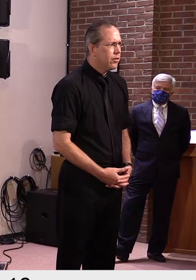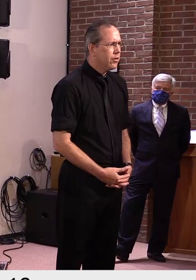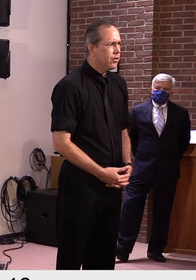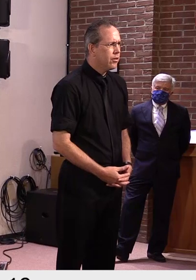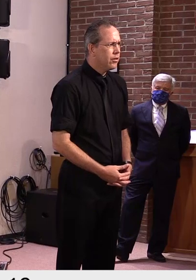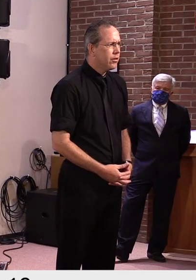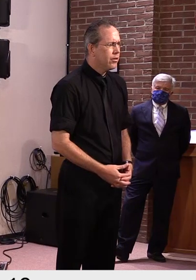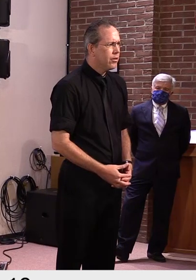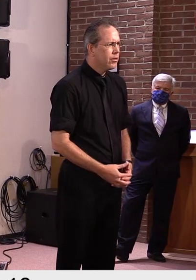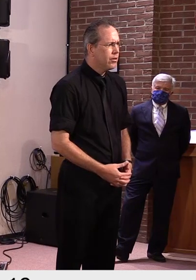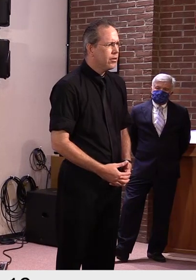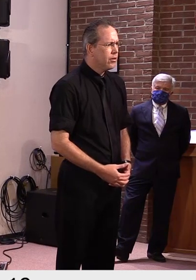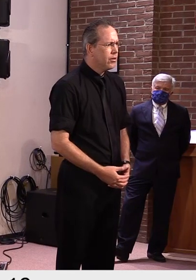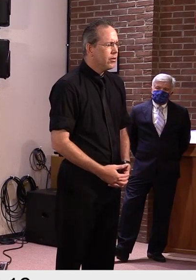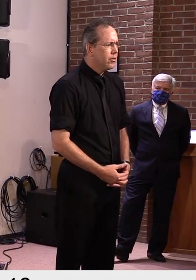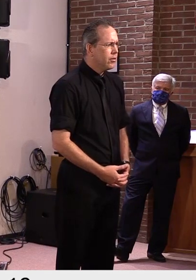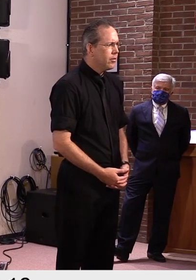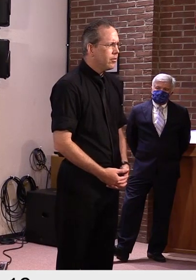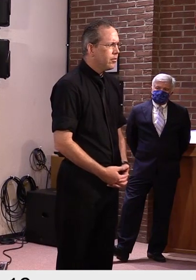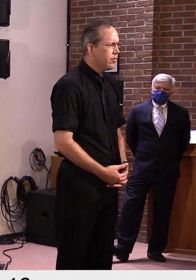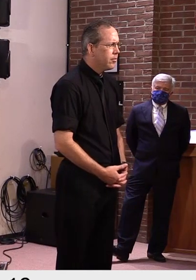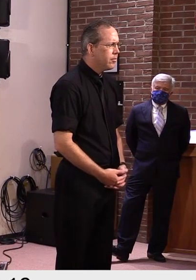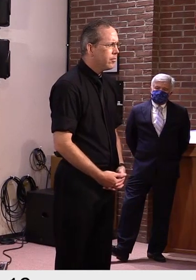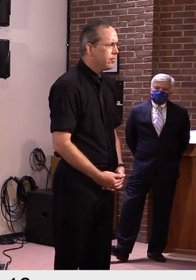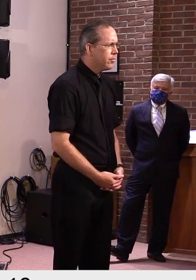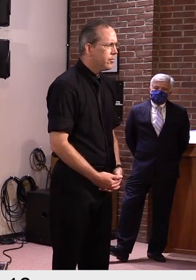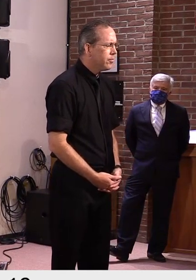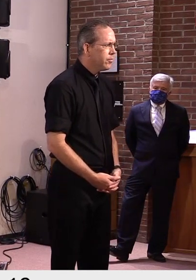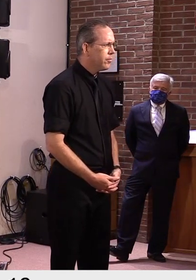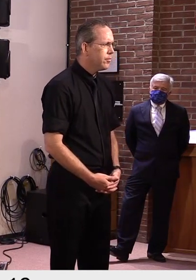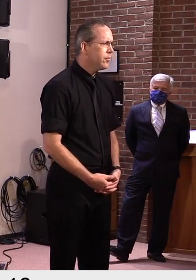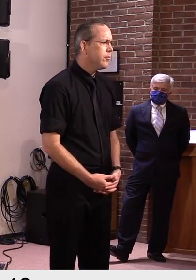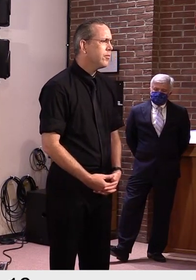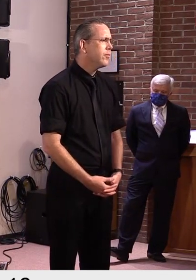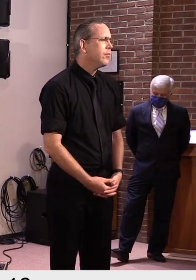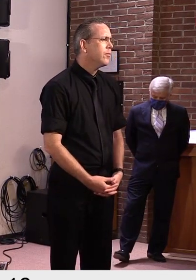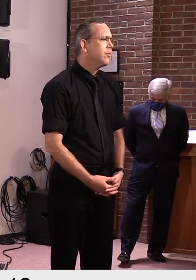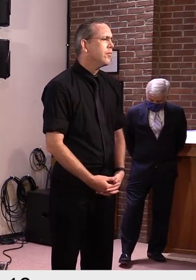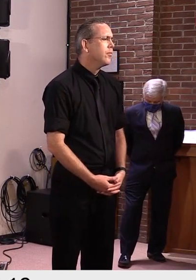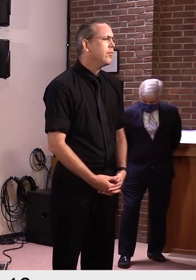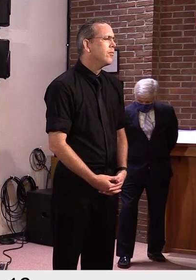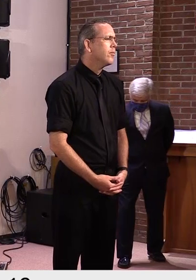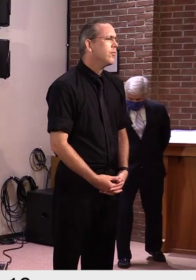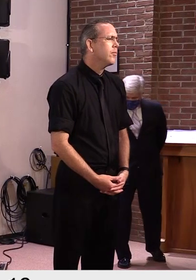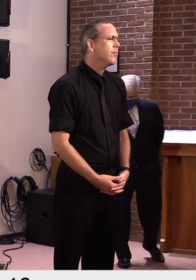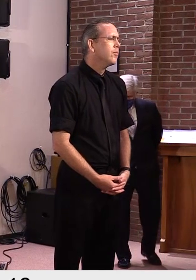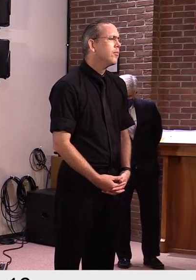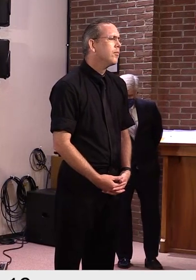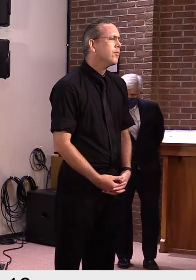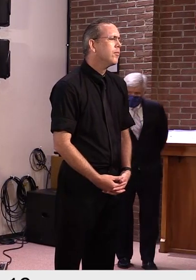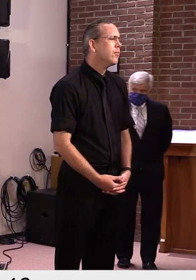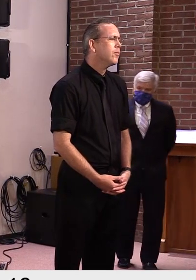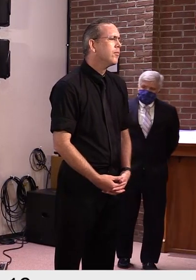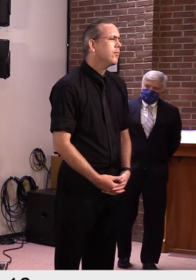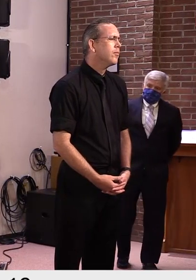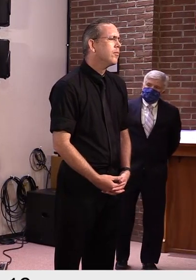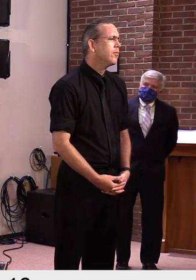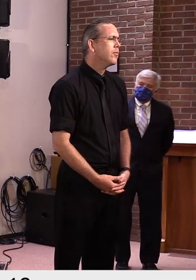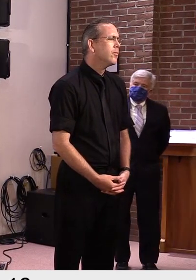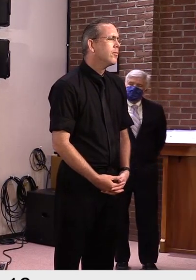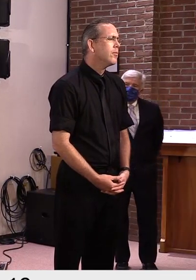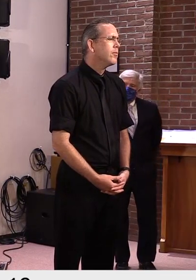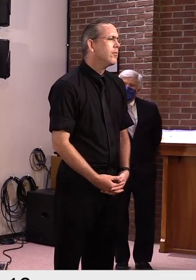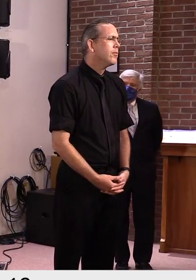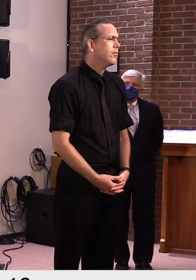anecdote doesn't make a story, but he was coming back a week early to go to a big party in the Mad River Valley.